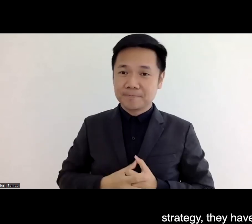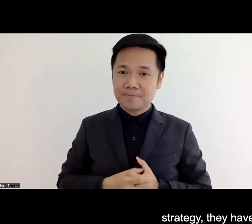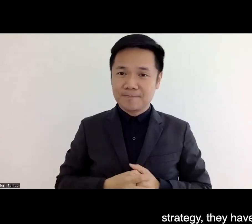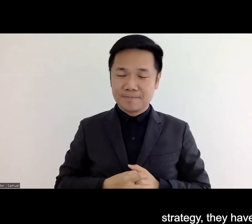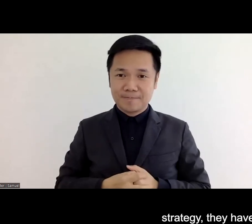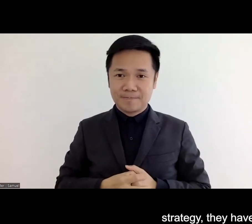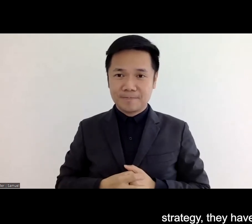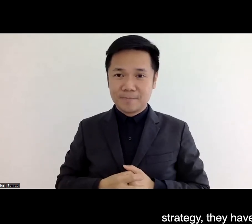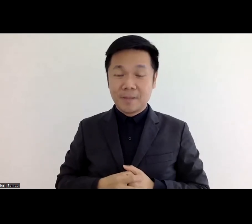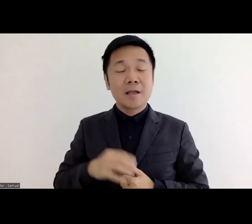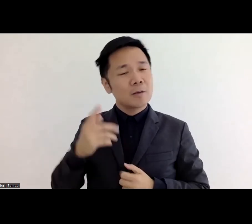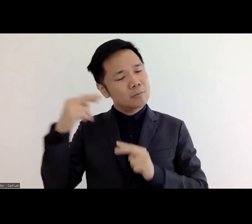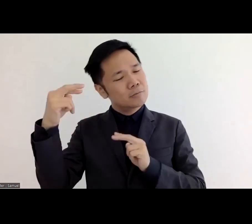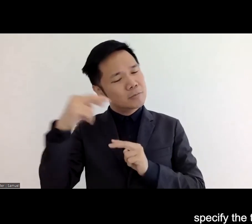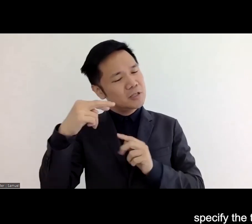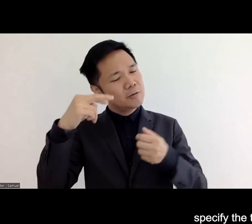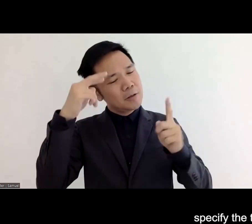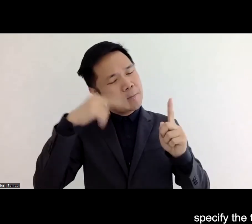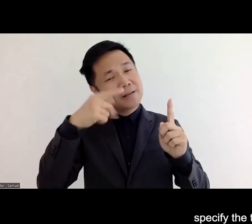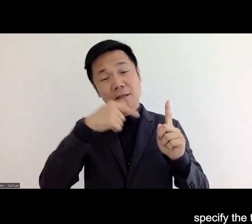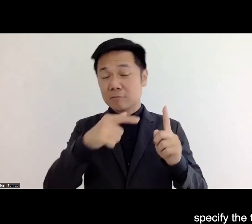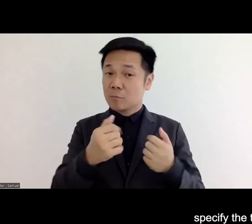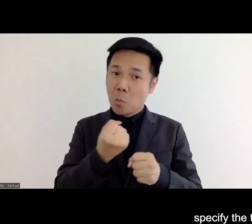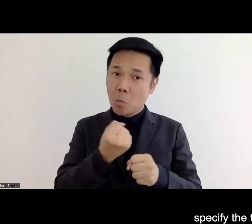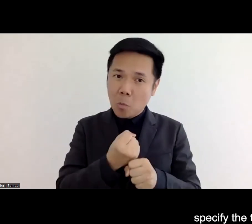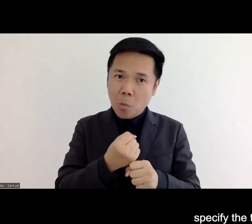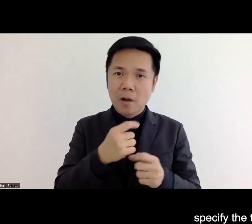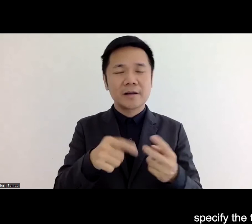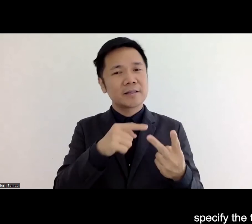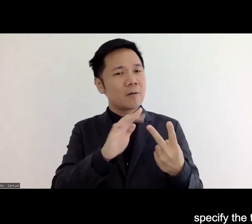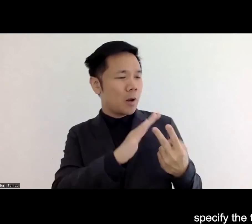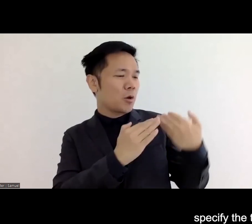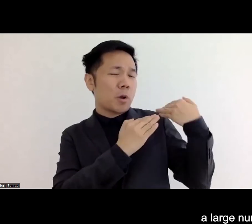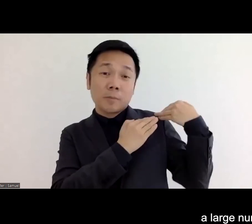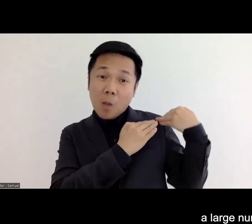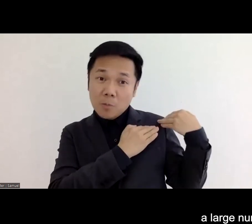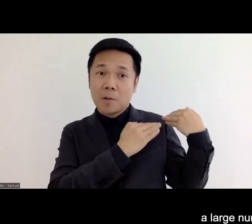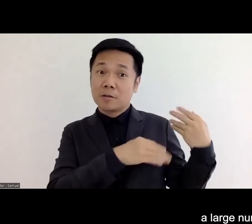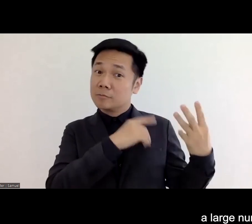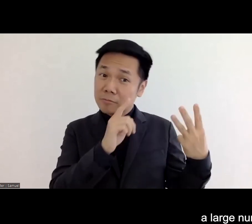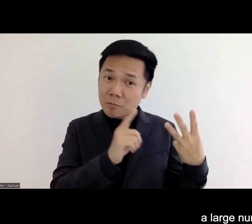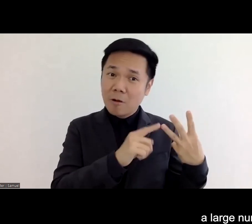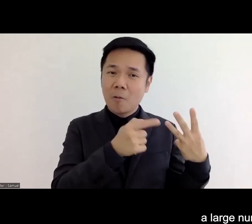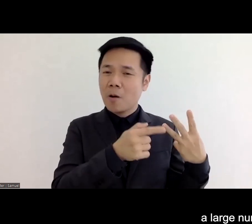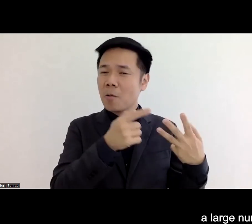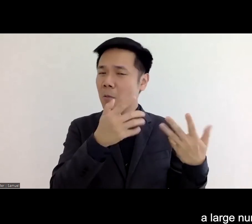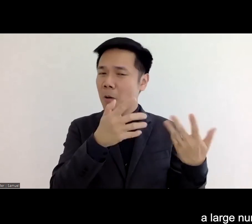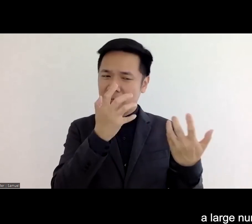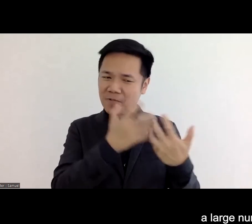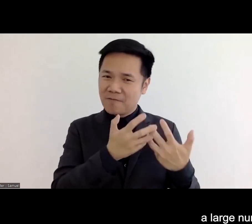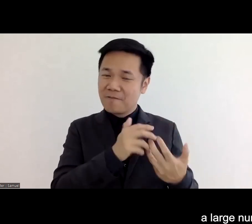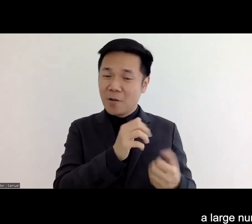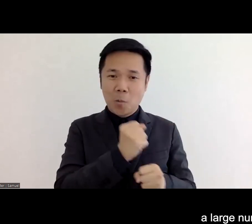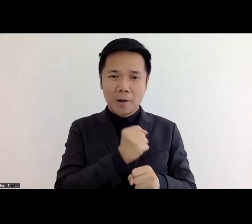if they properly specify their responsibility and they can hire large number of persons with disabilities